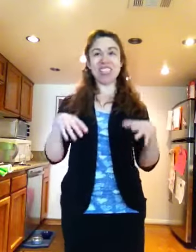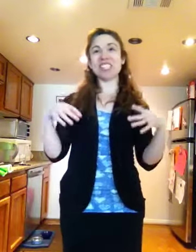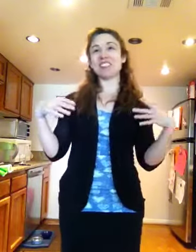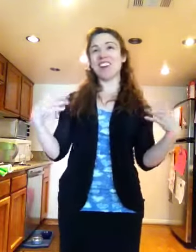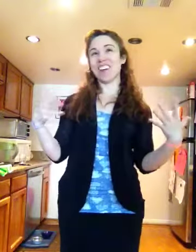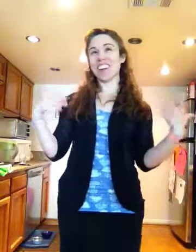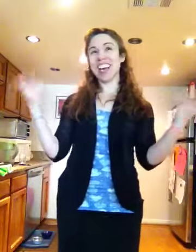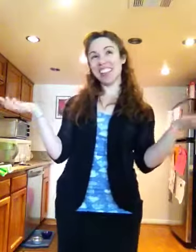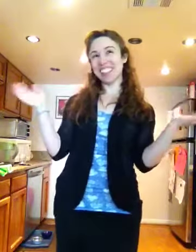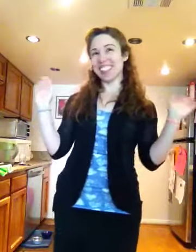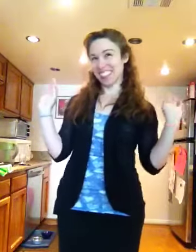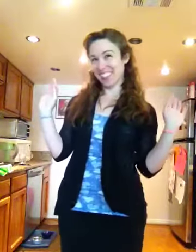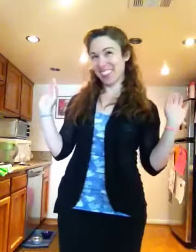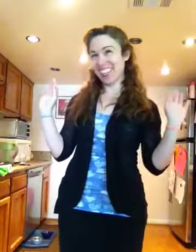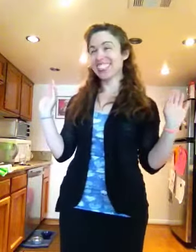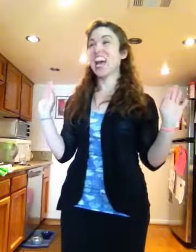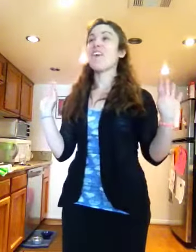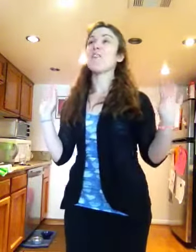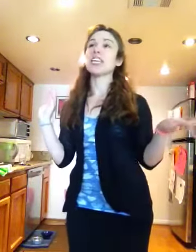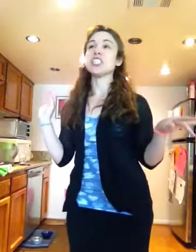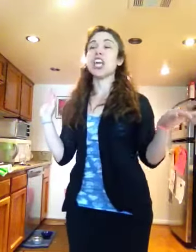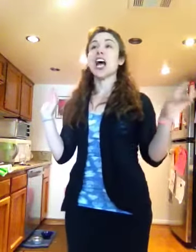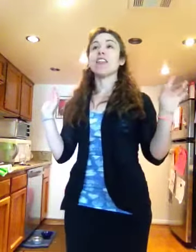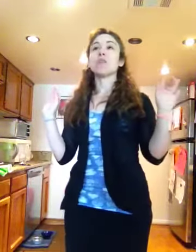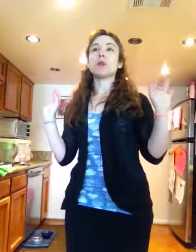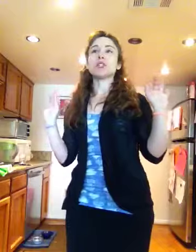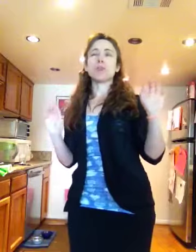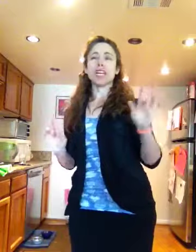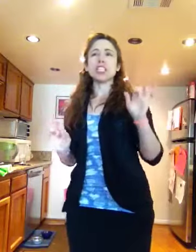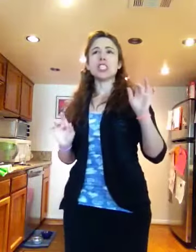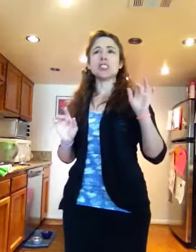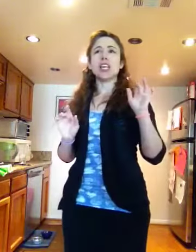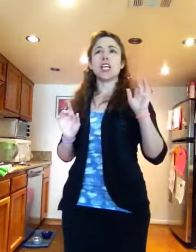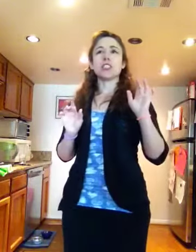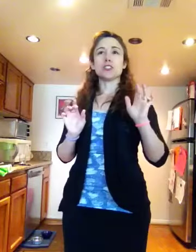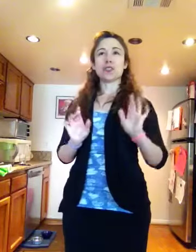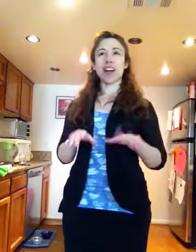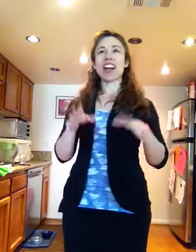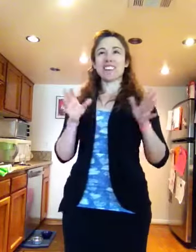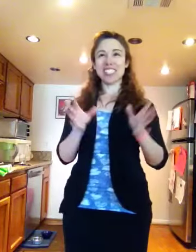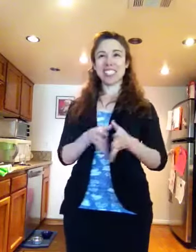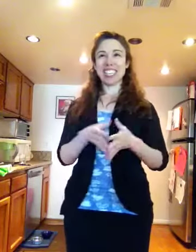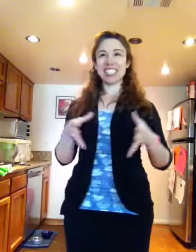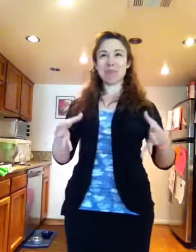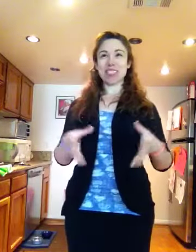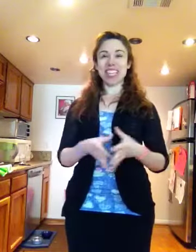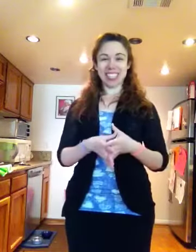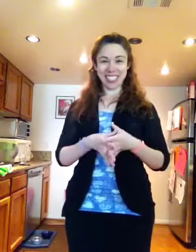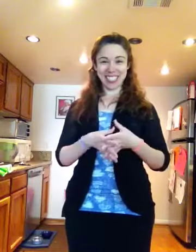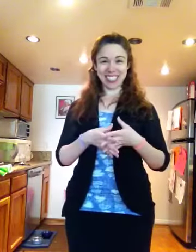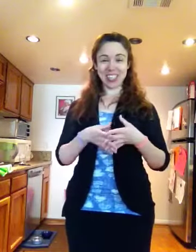to all other joys, which the most precious square of sense possesses.